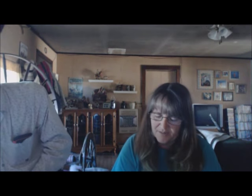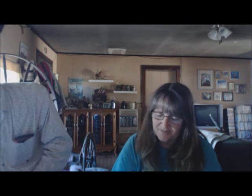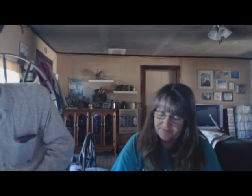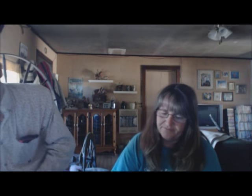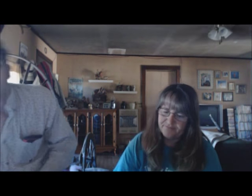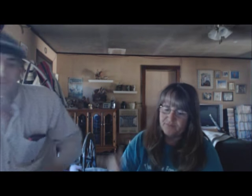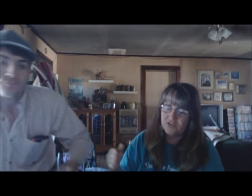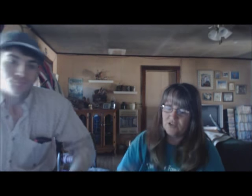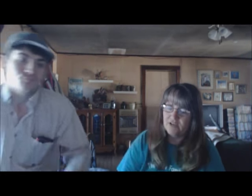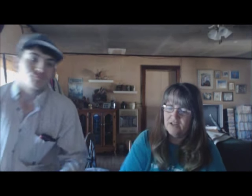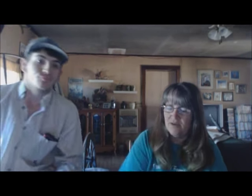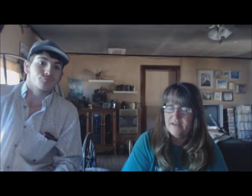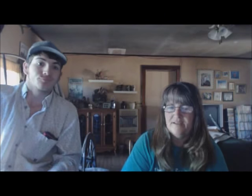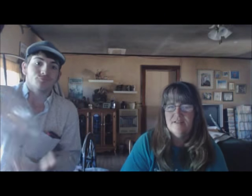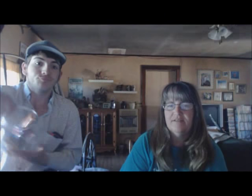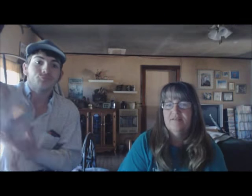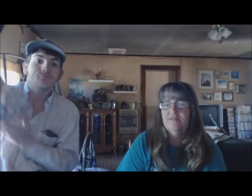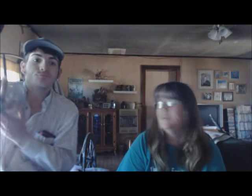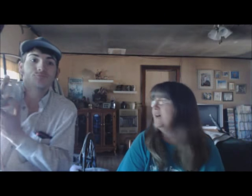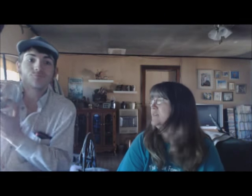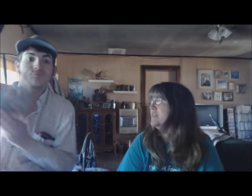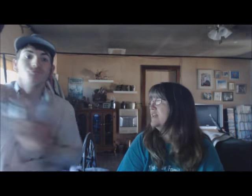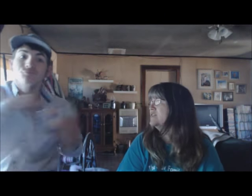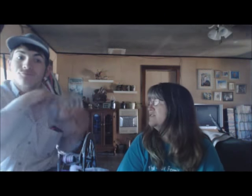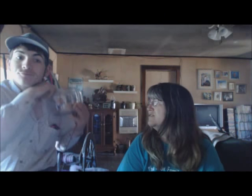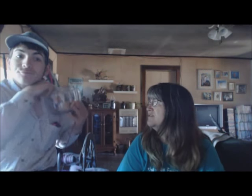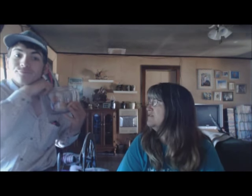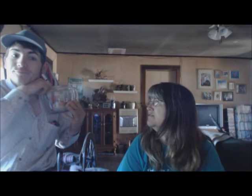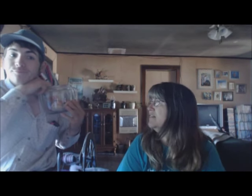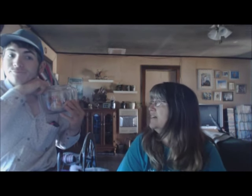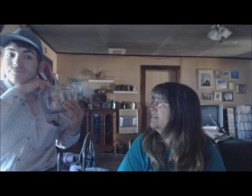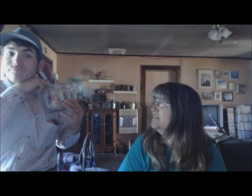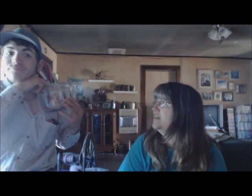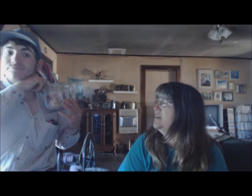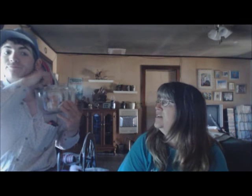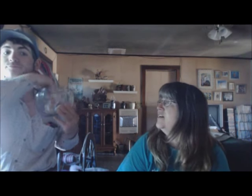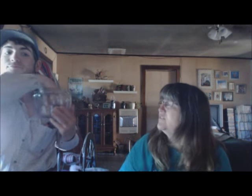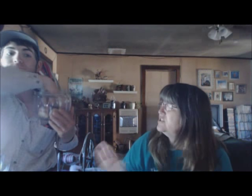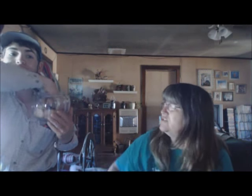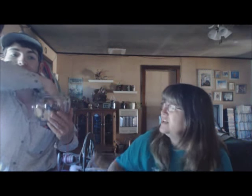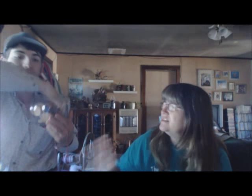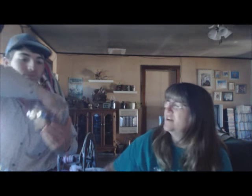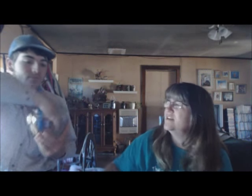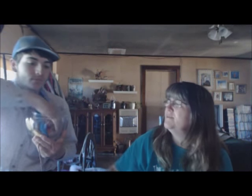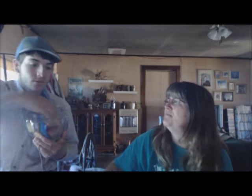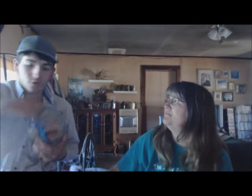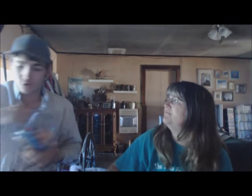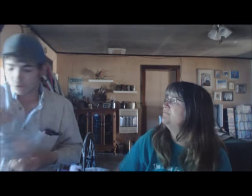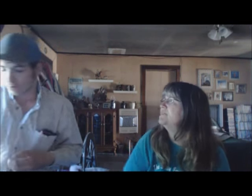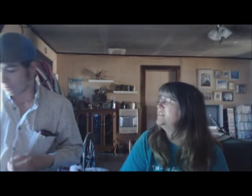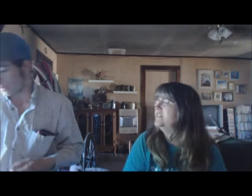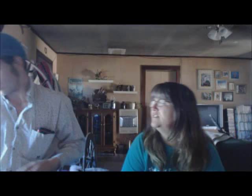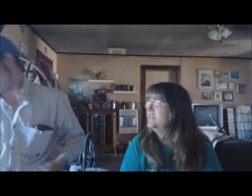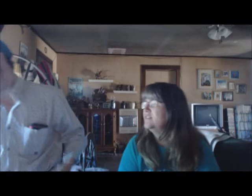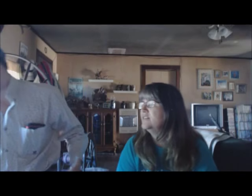Um. So, anyway. That was canceled. Right? Now, what did you do last night? Come on. We went to